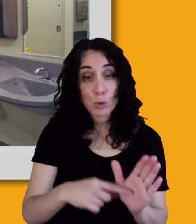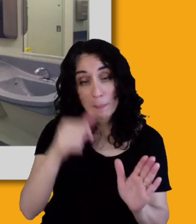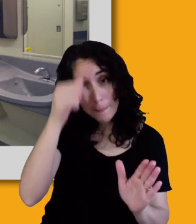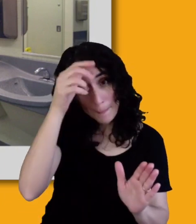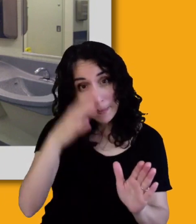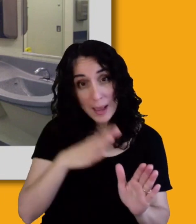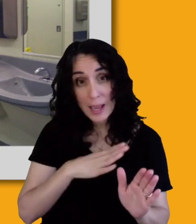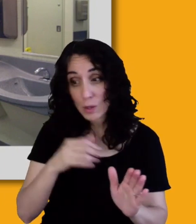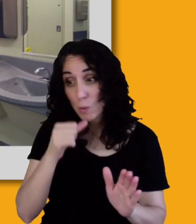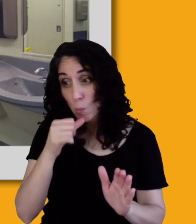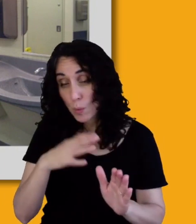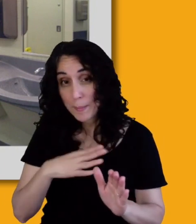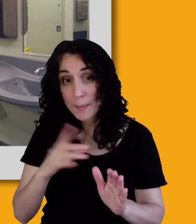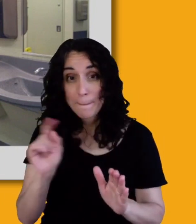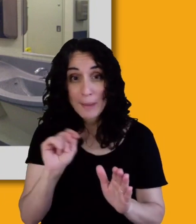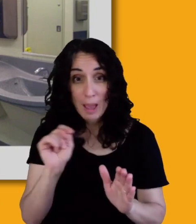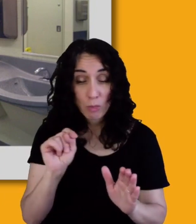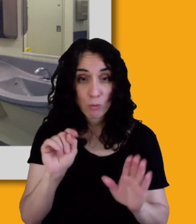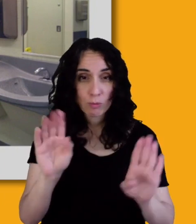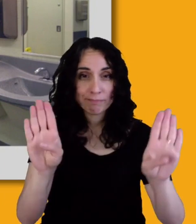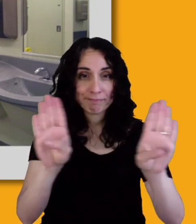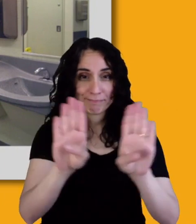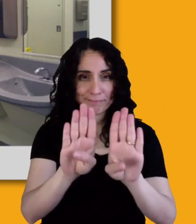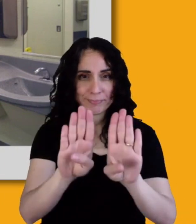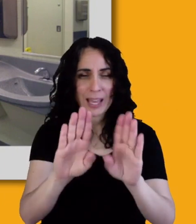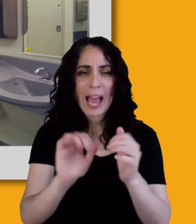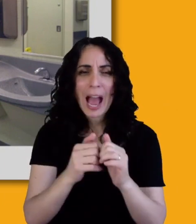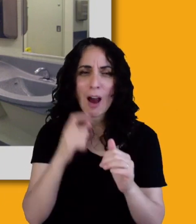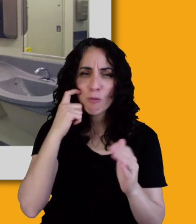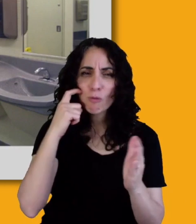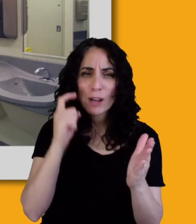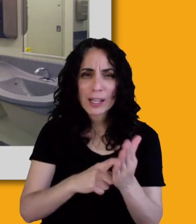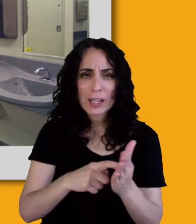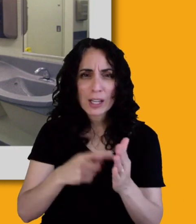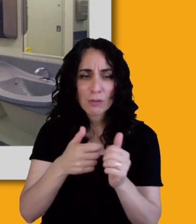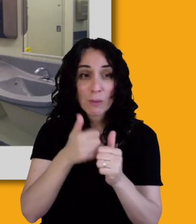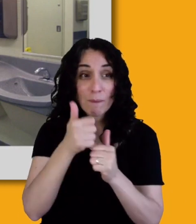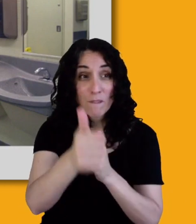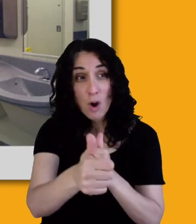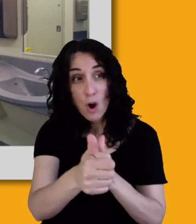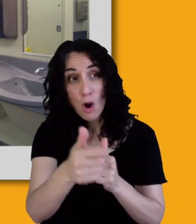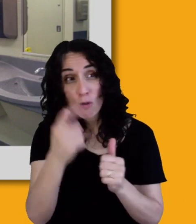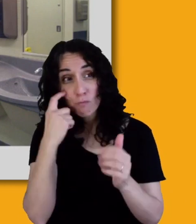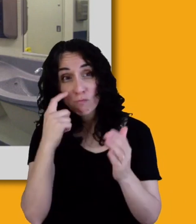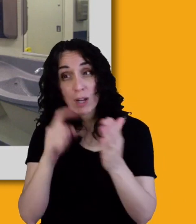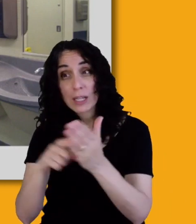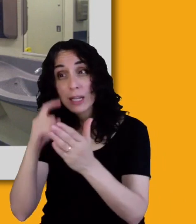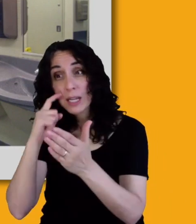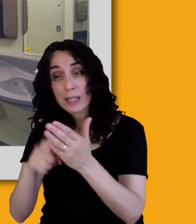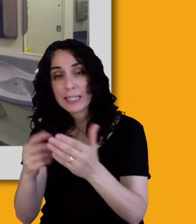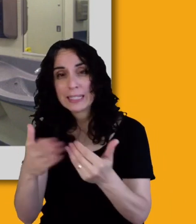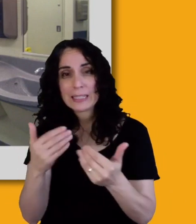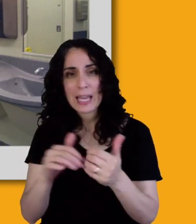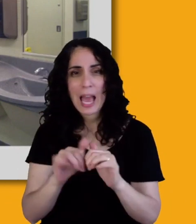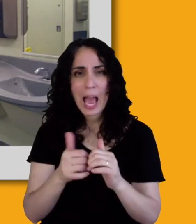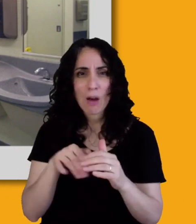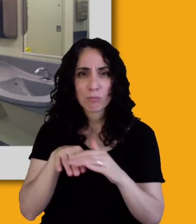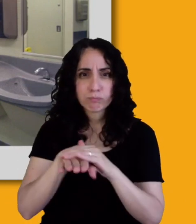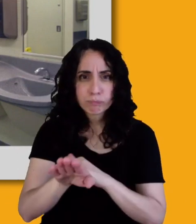is how do you recognize it from afar and, and see it easily? And also how do you enter it without having to go through a door?